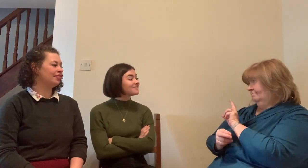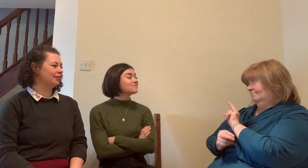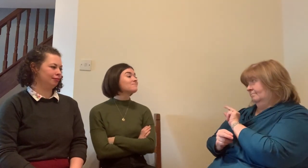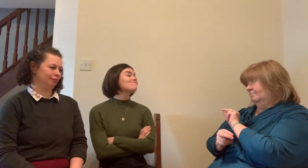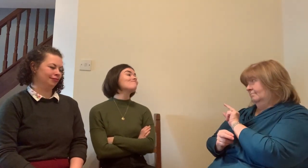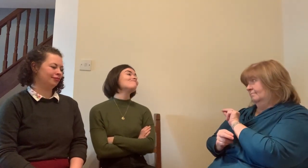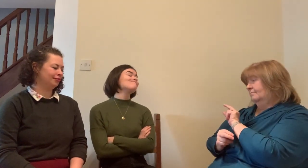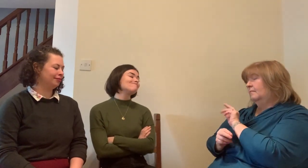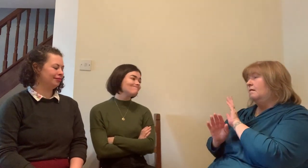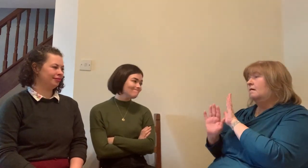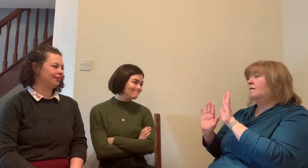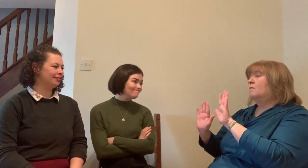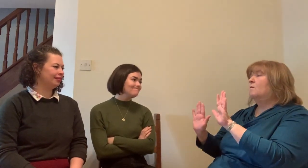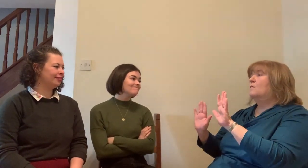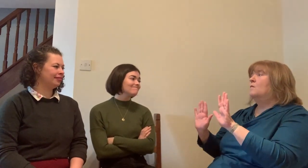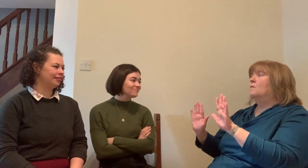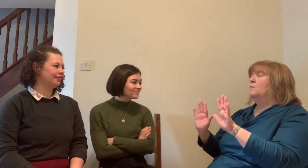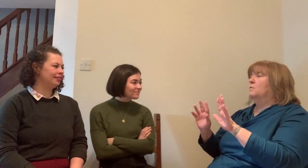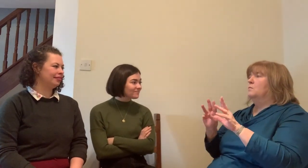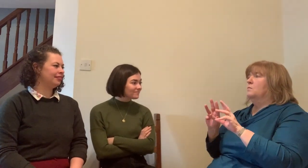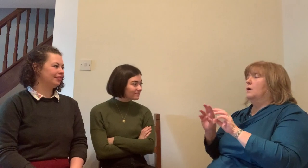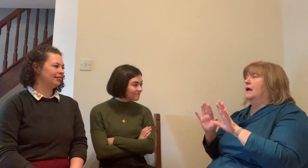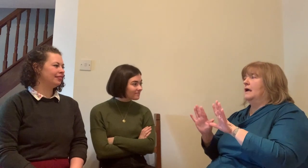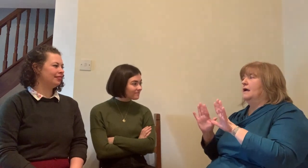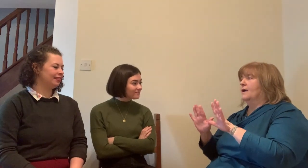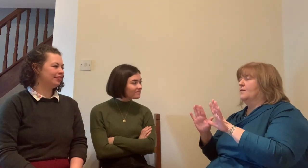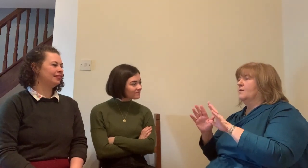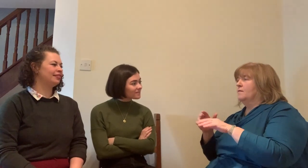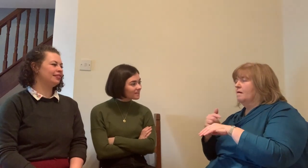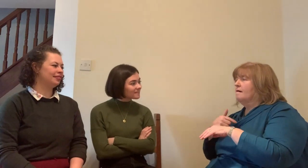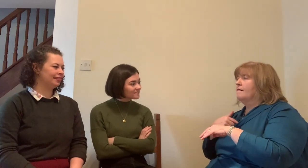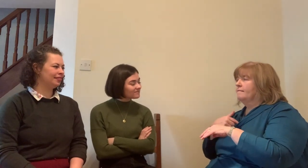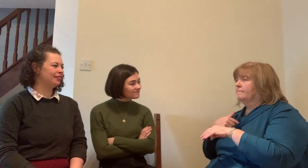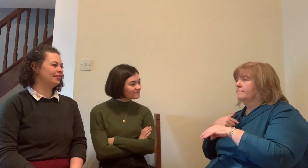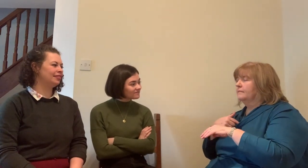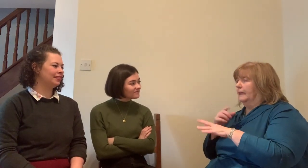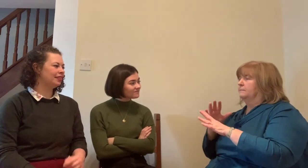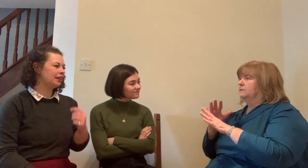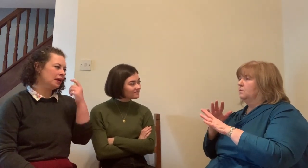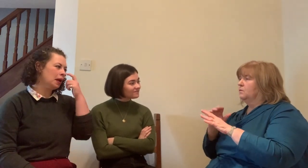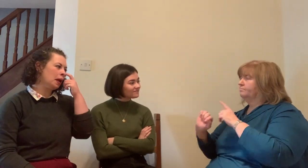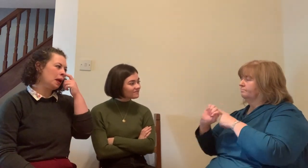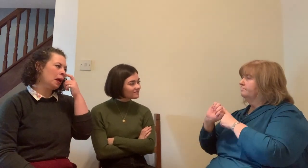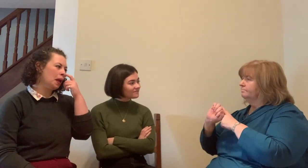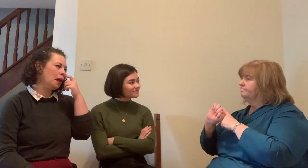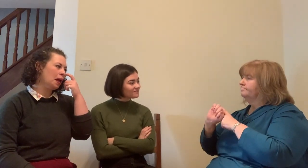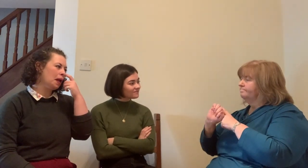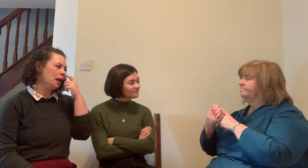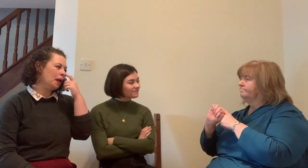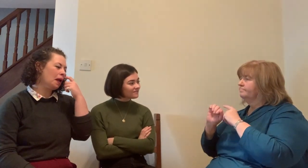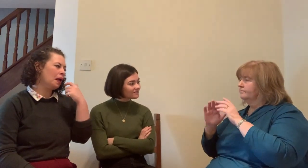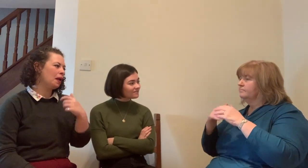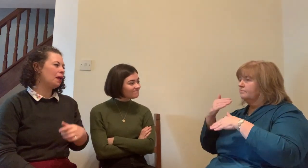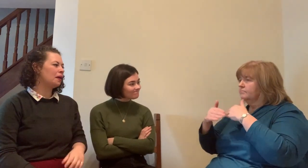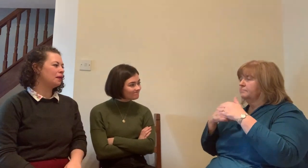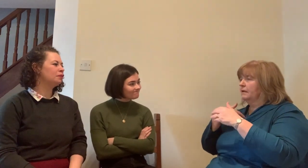individual and you're working with a hearing interpreter as well and ensuring that comfort ensuring that relationship